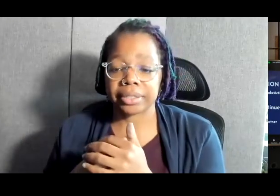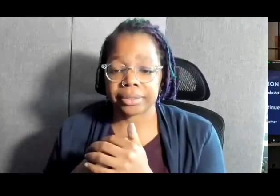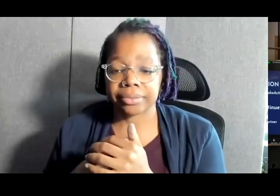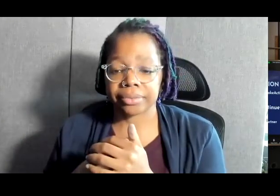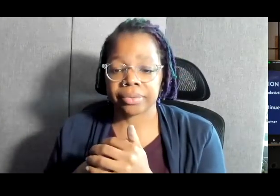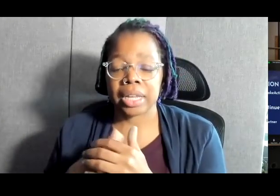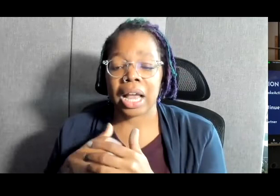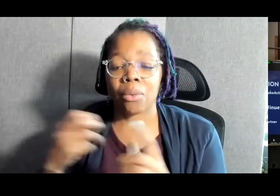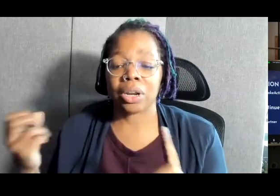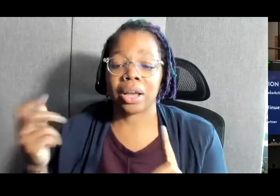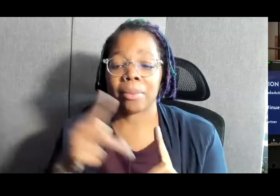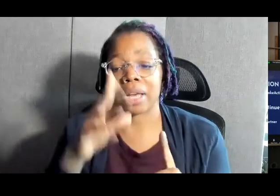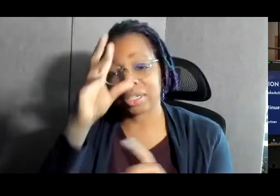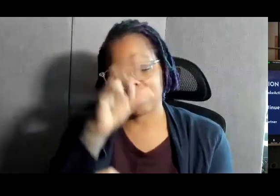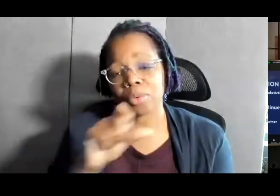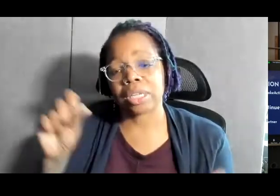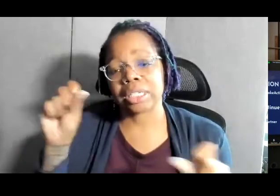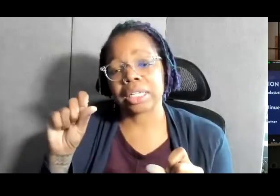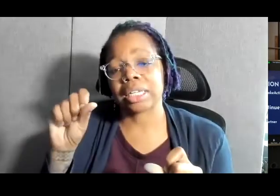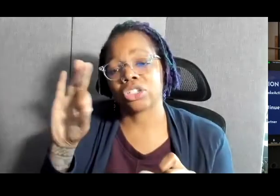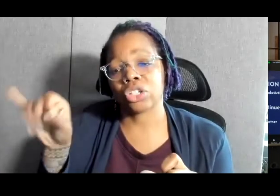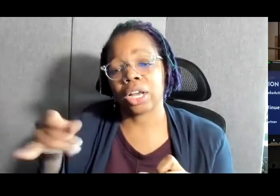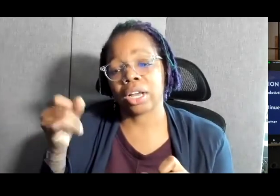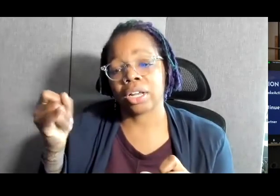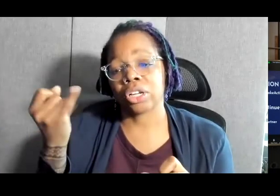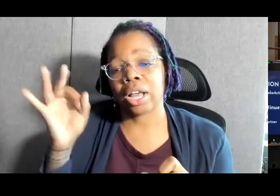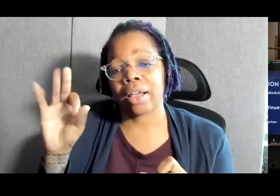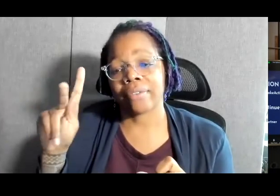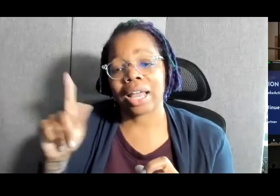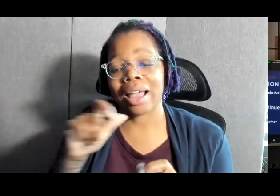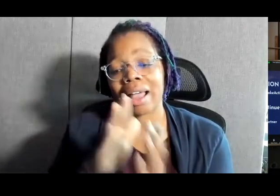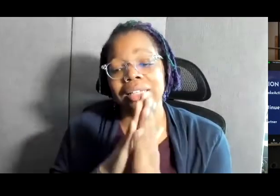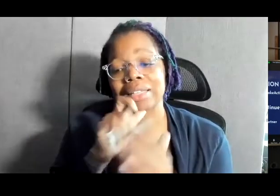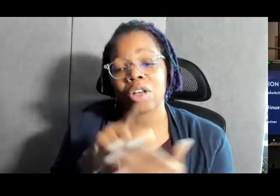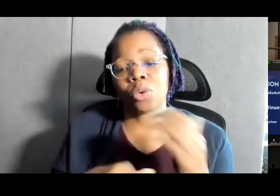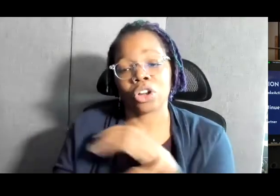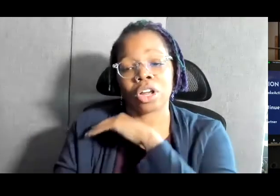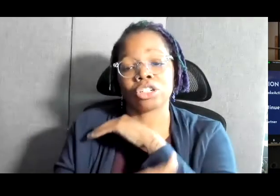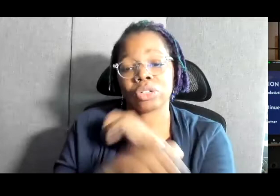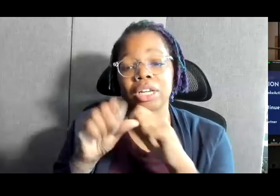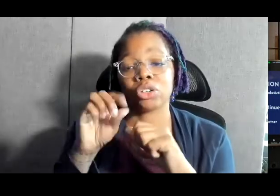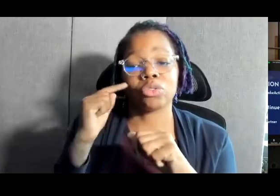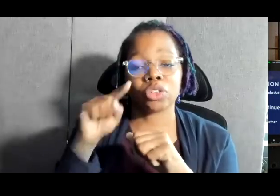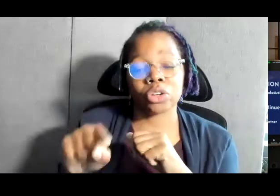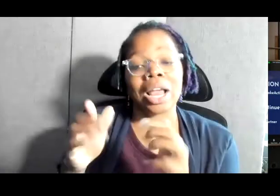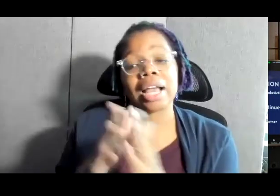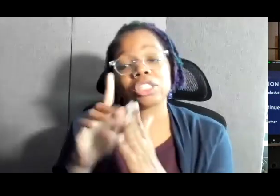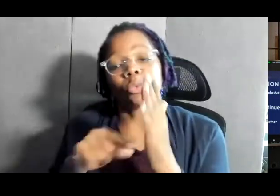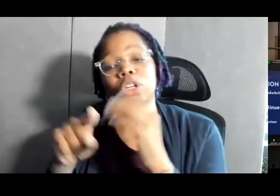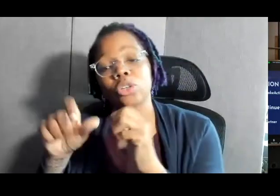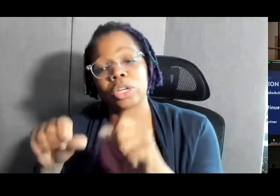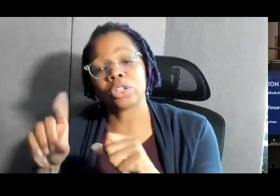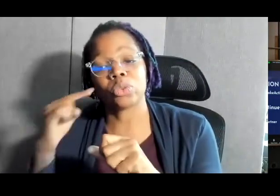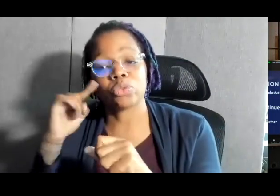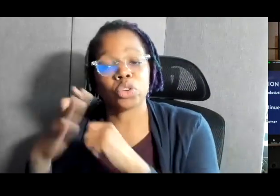I want to come back to President Kennedy's timeless words. Ask not what your country can do for you, ask what you can do for your